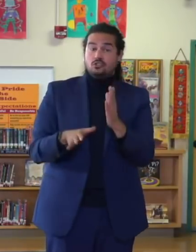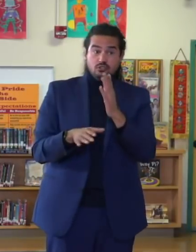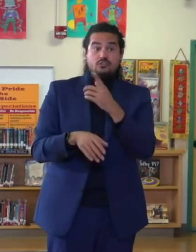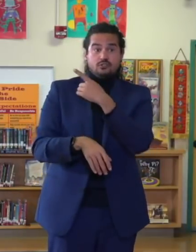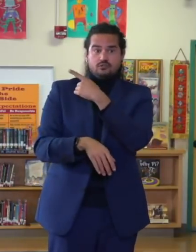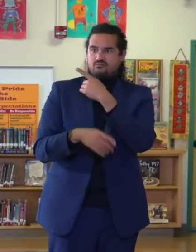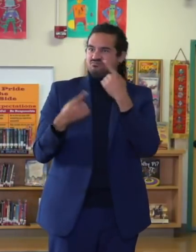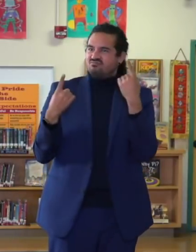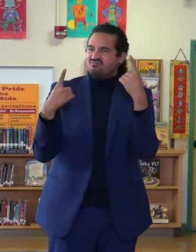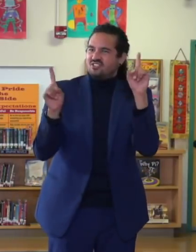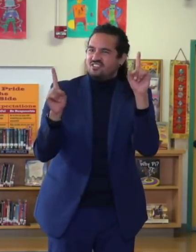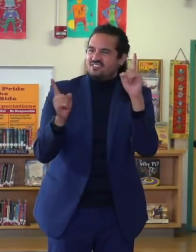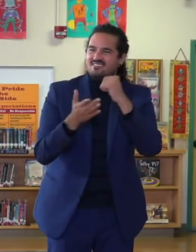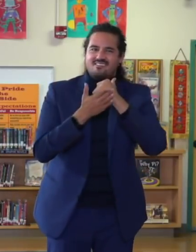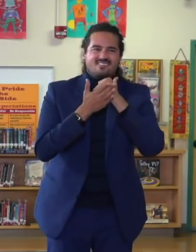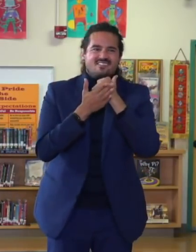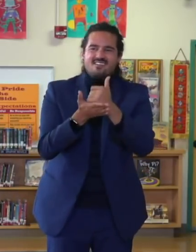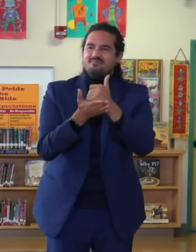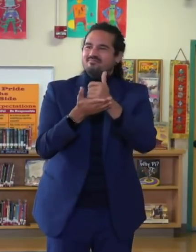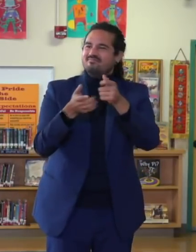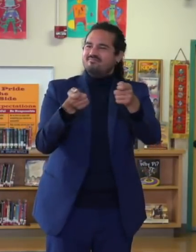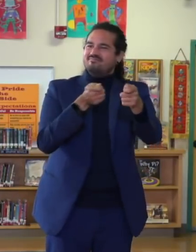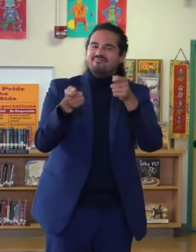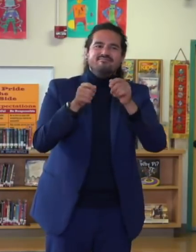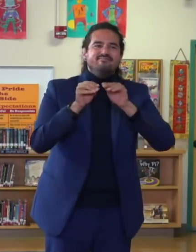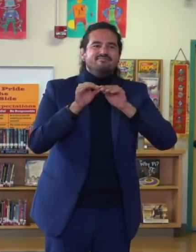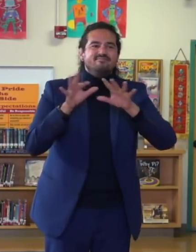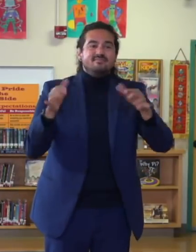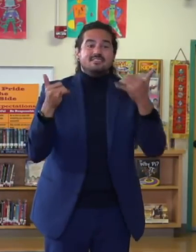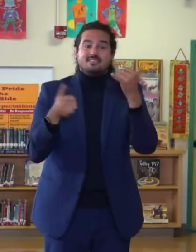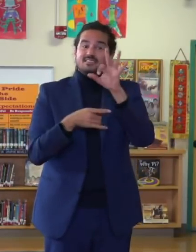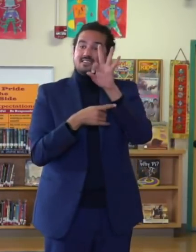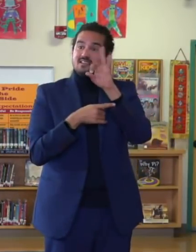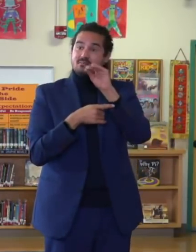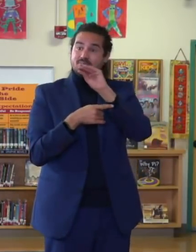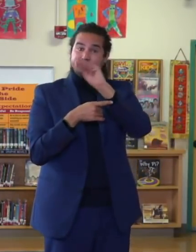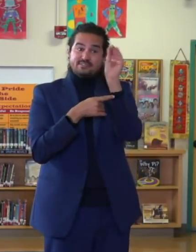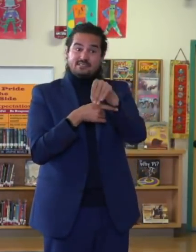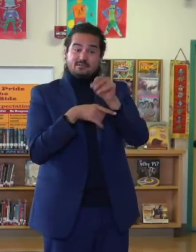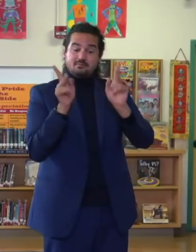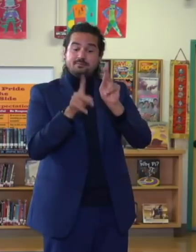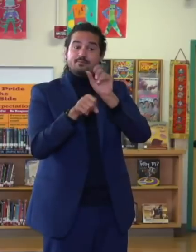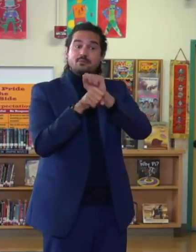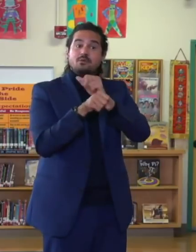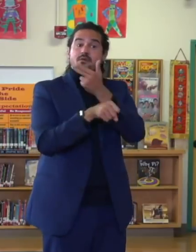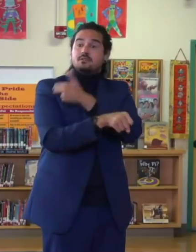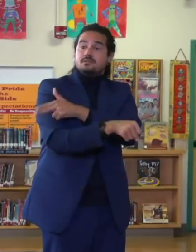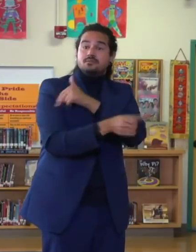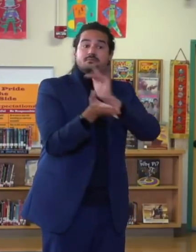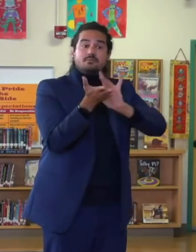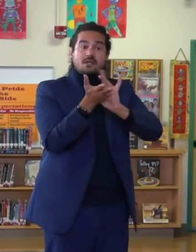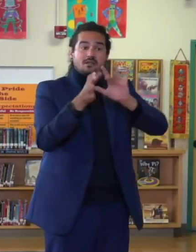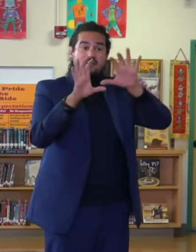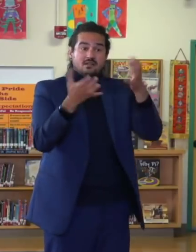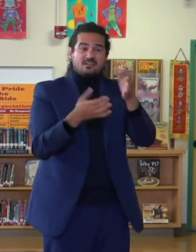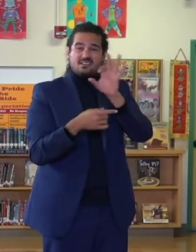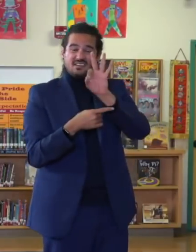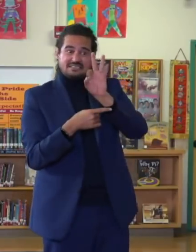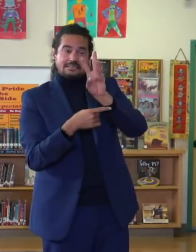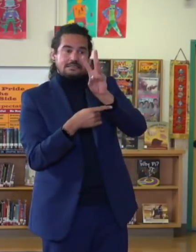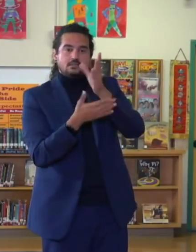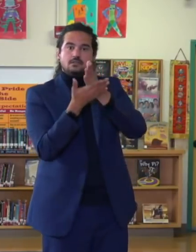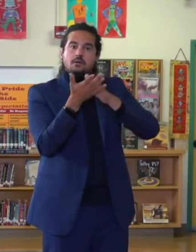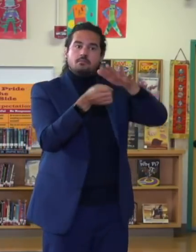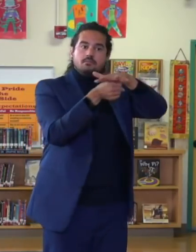some regions of the state, it's closer to 95, 96 percent of all health care workers got that vaccination